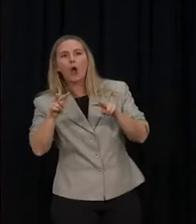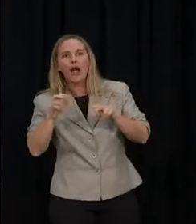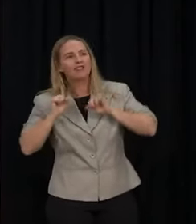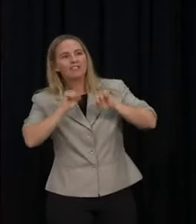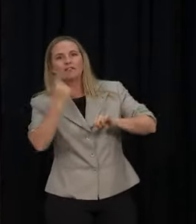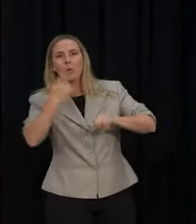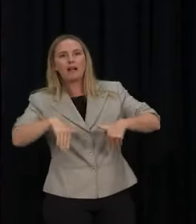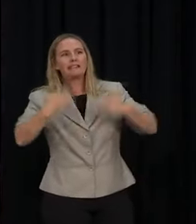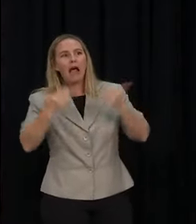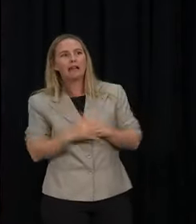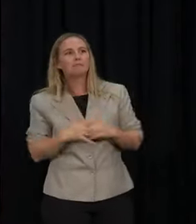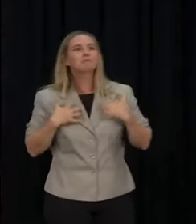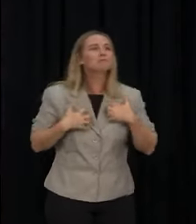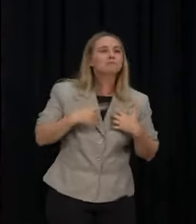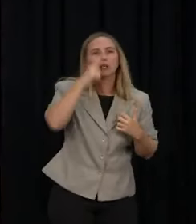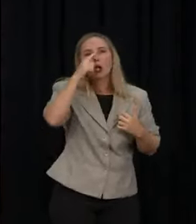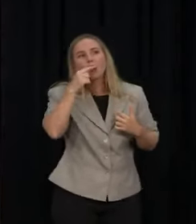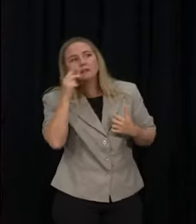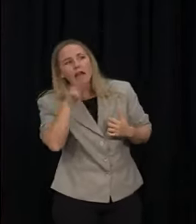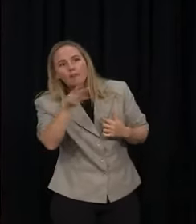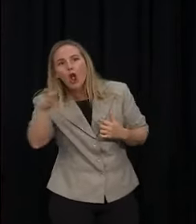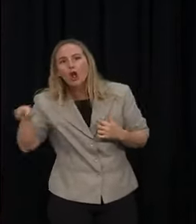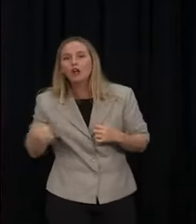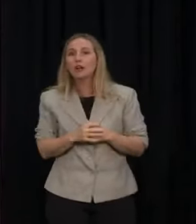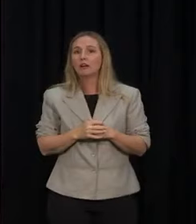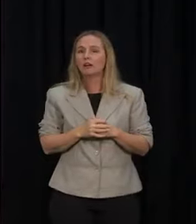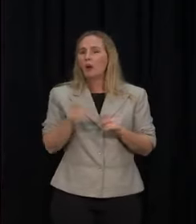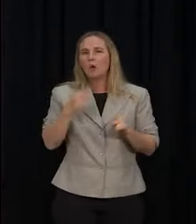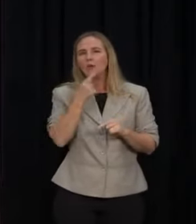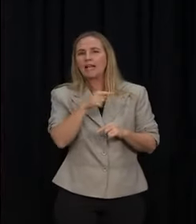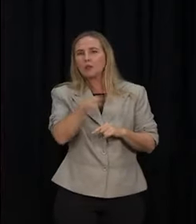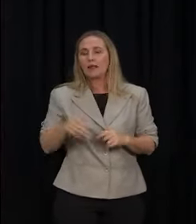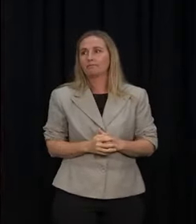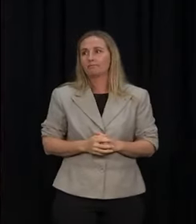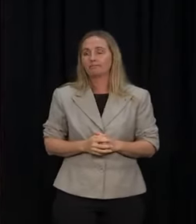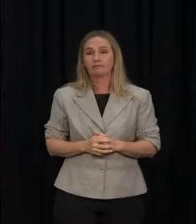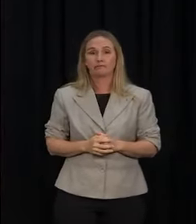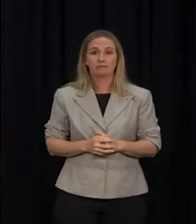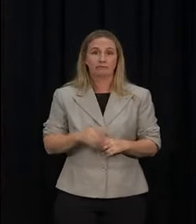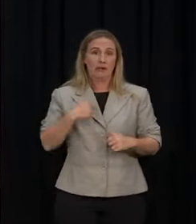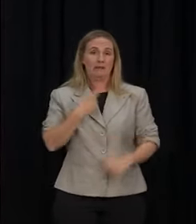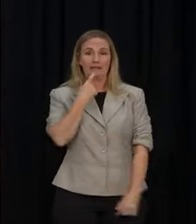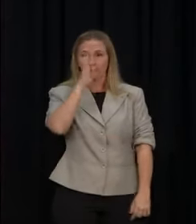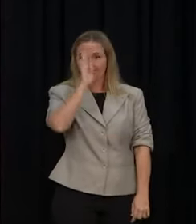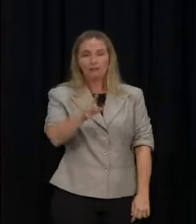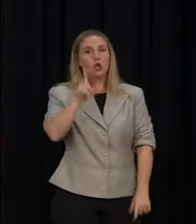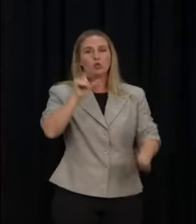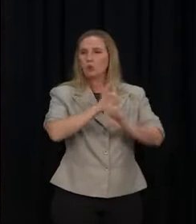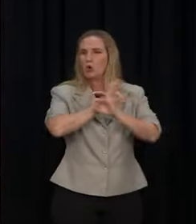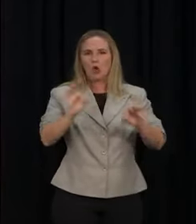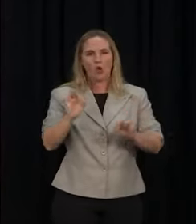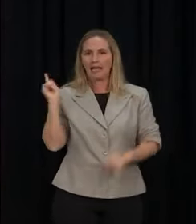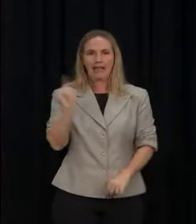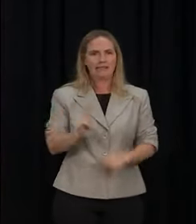unintentionally emboldening more extreme elements in the crowd? My message would be very simple. Do not attend. Do not attend.